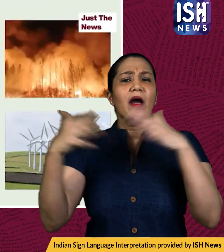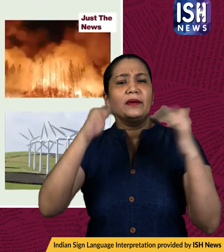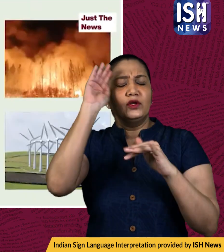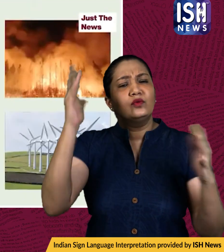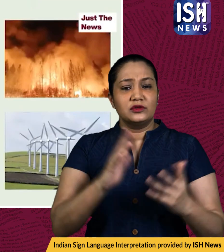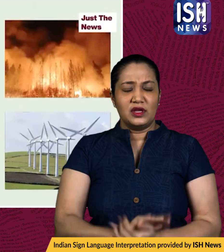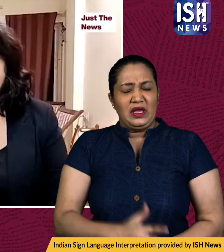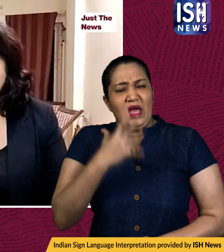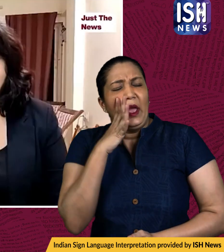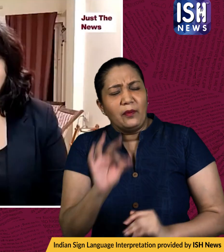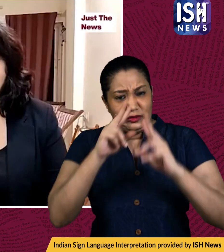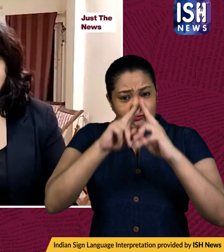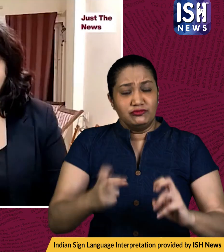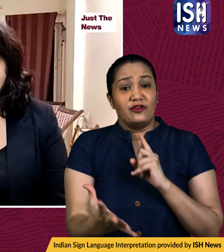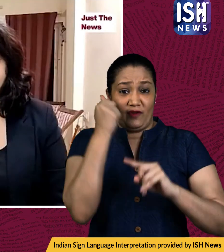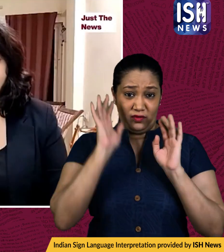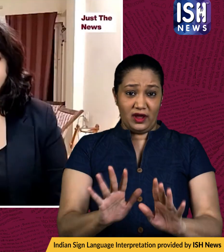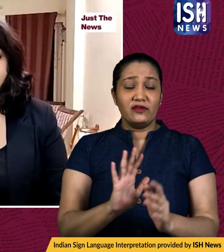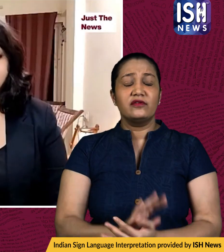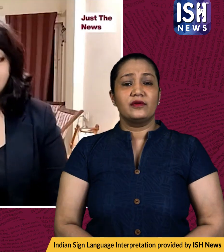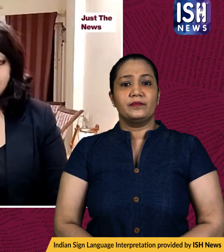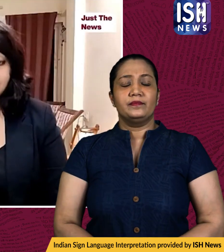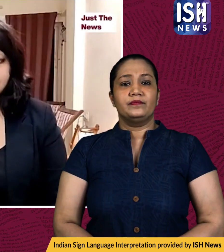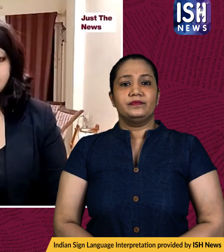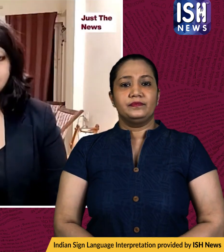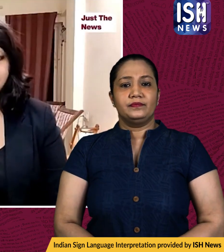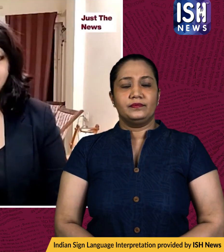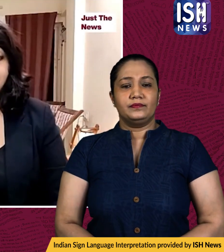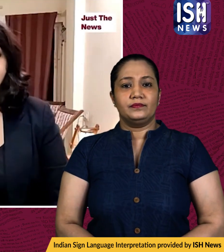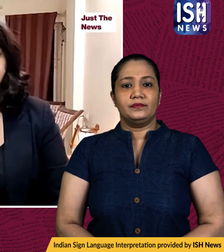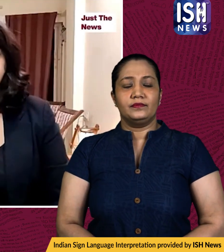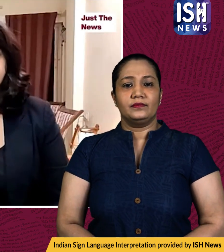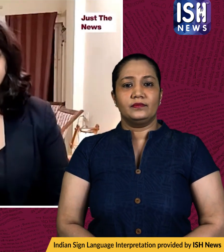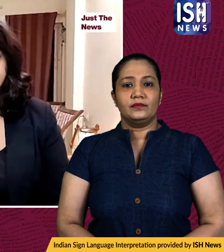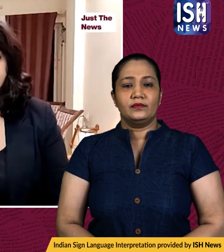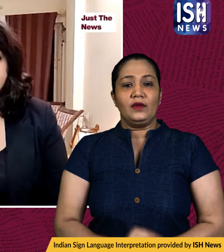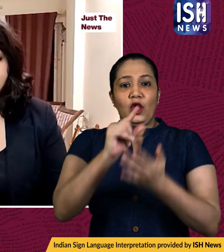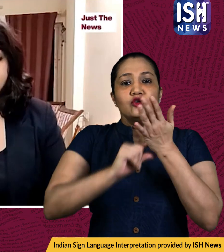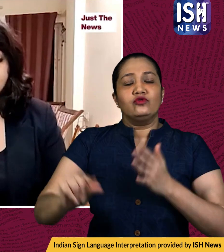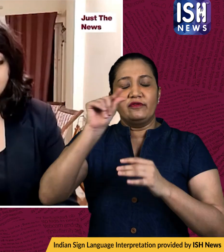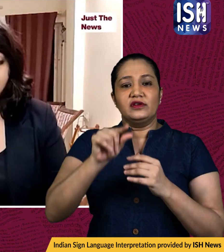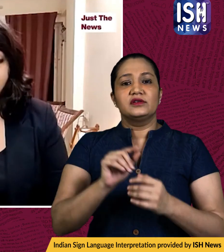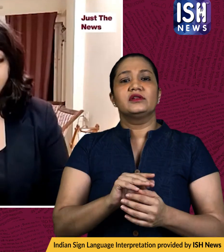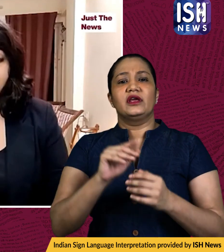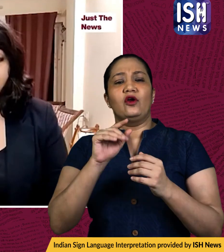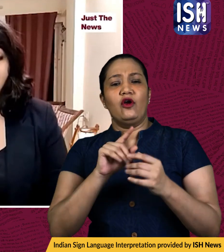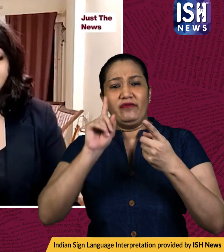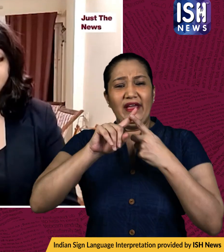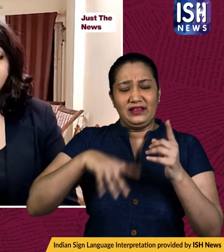right now there's an important study that's come in which says and this is a study by the university of exeter the amazon